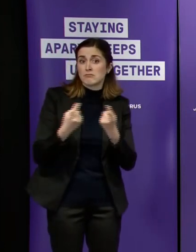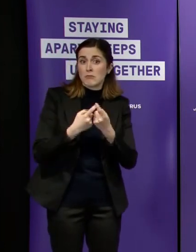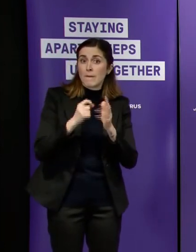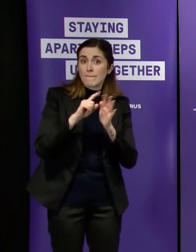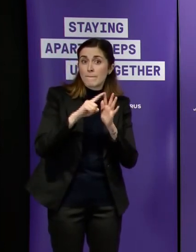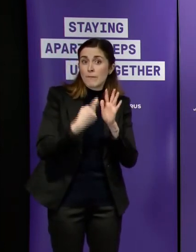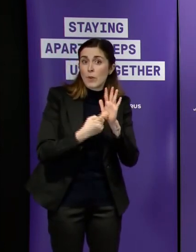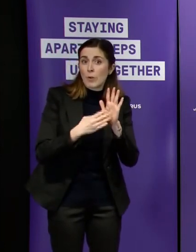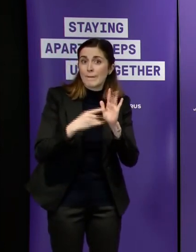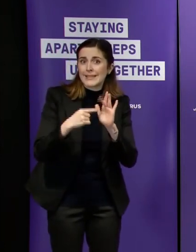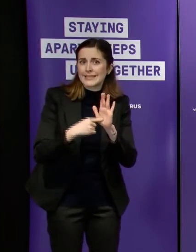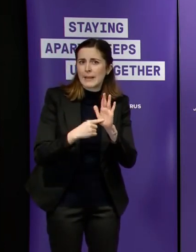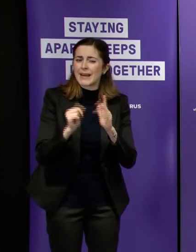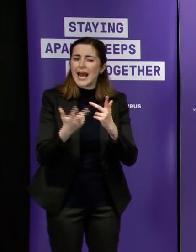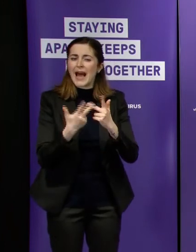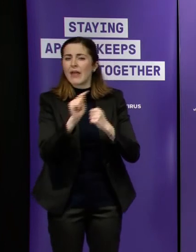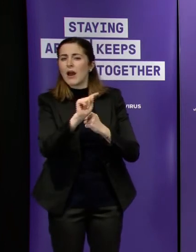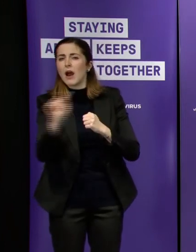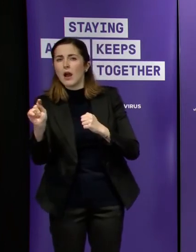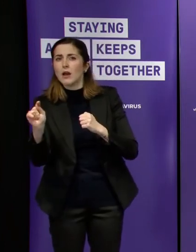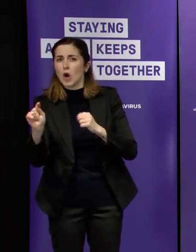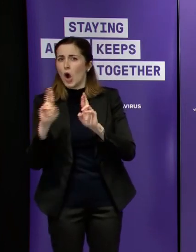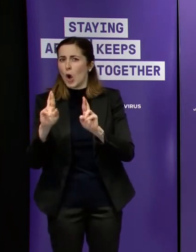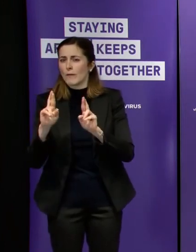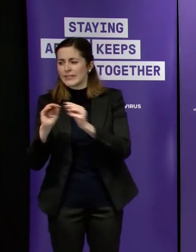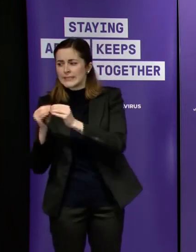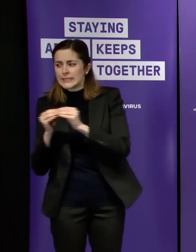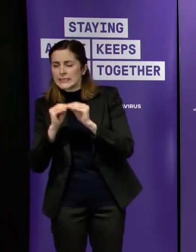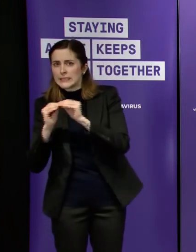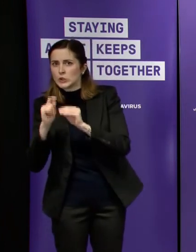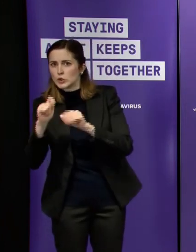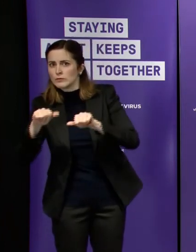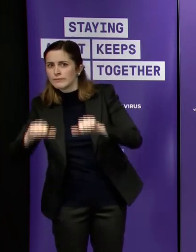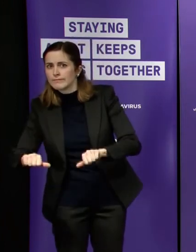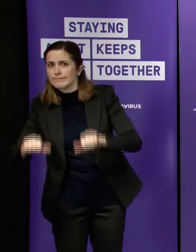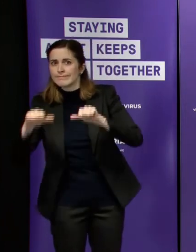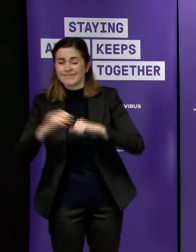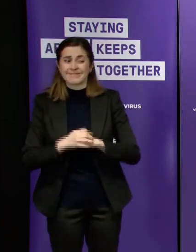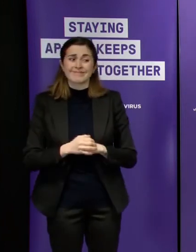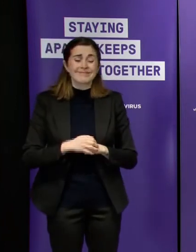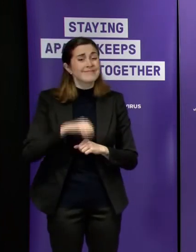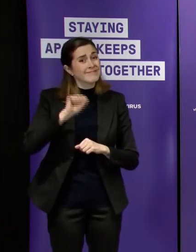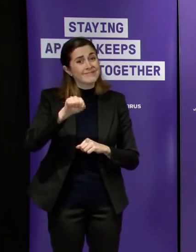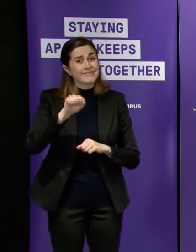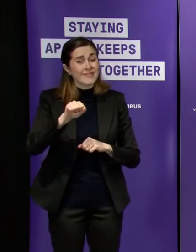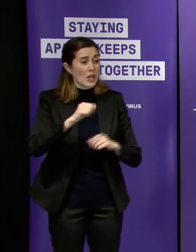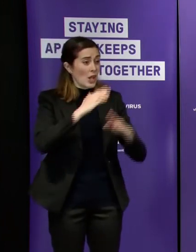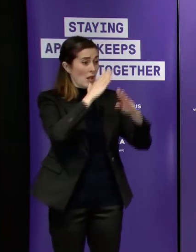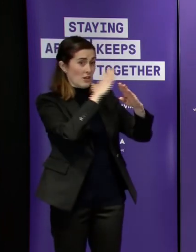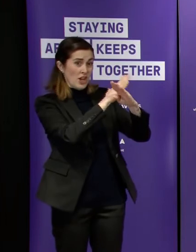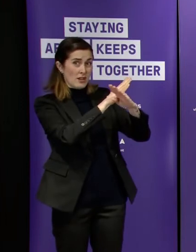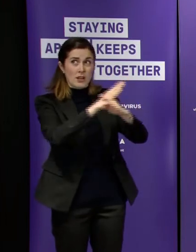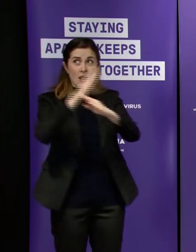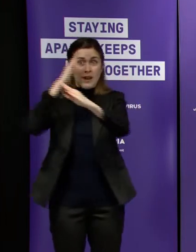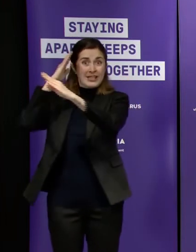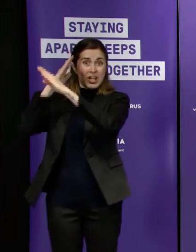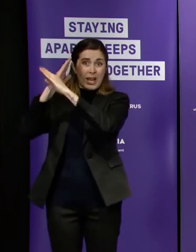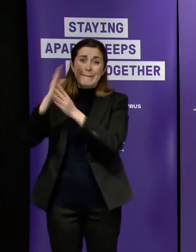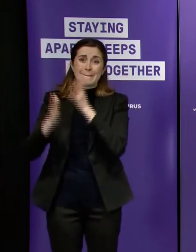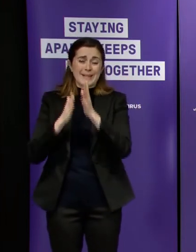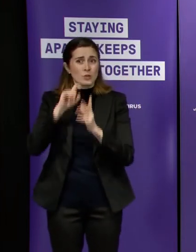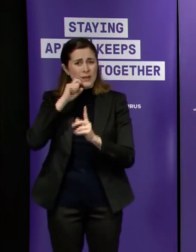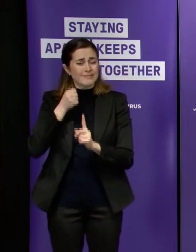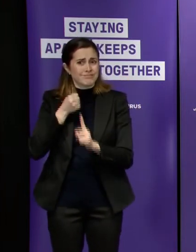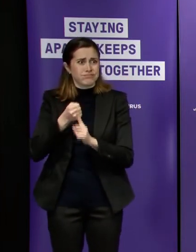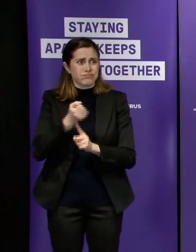workable set of arrangements noting that whenever borders are closed there's going to be impacts that's the that's the nature of closing the border uh